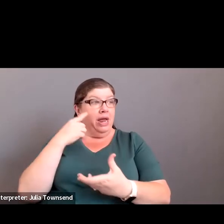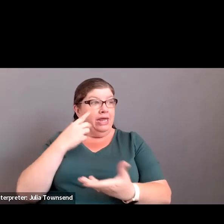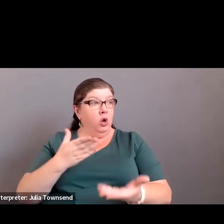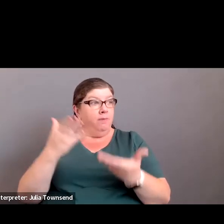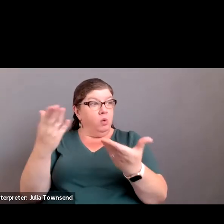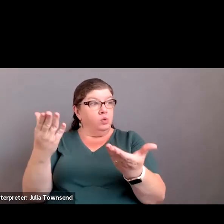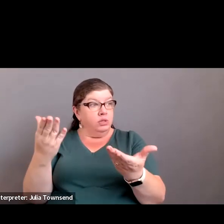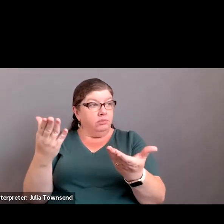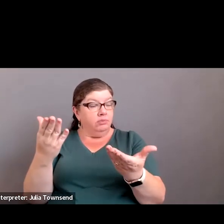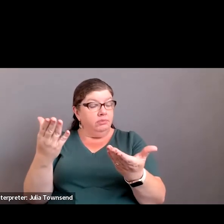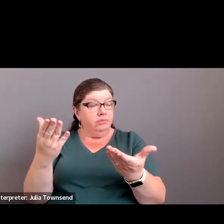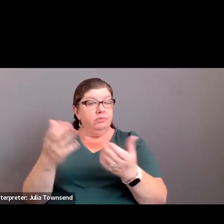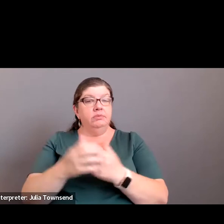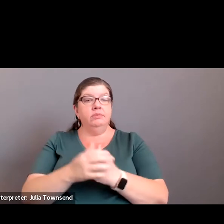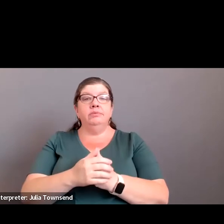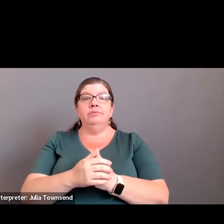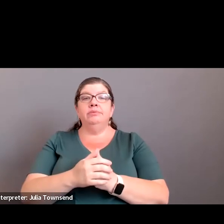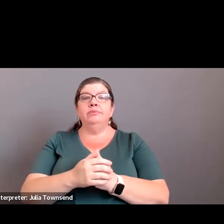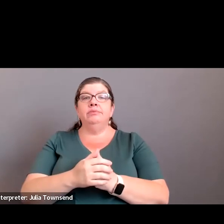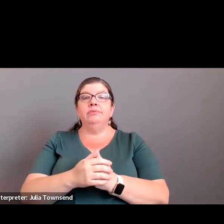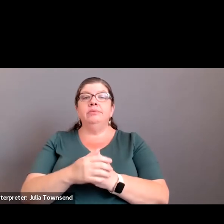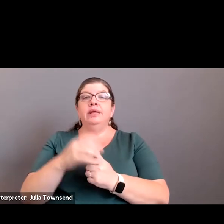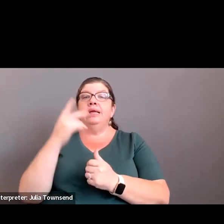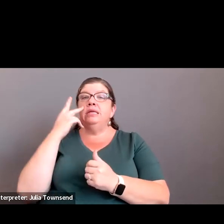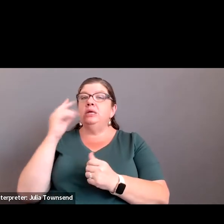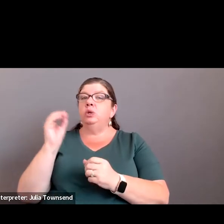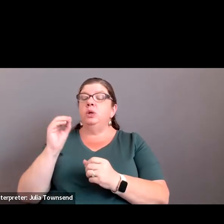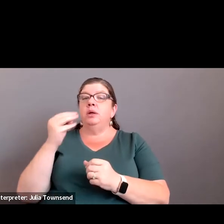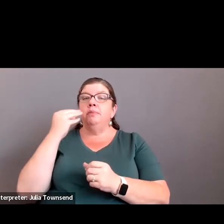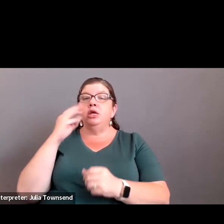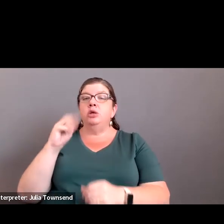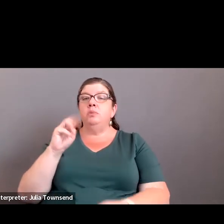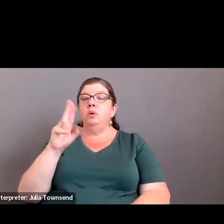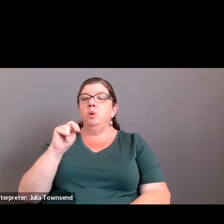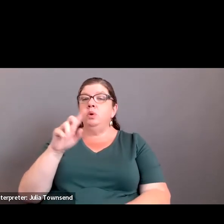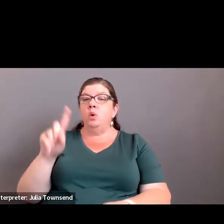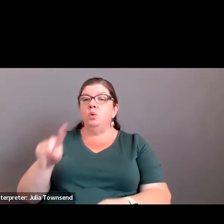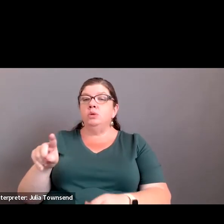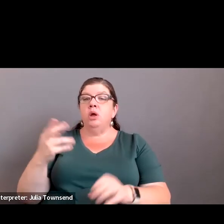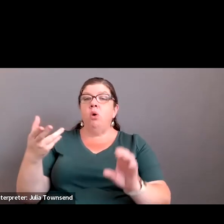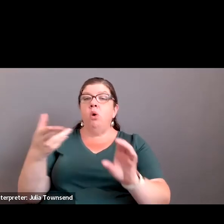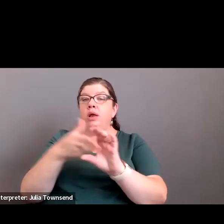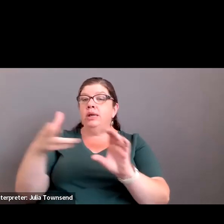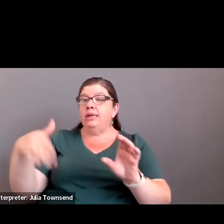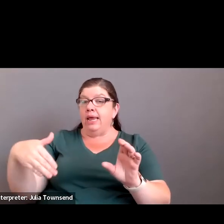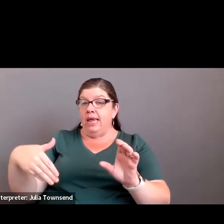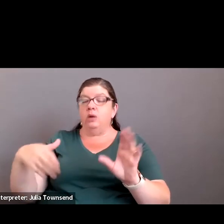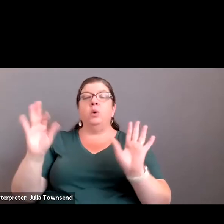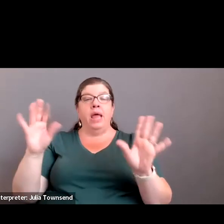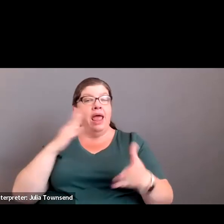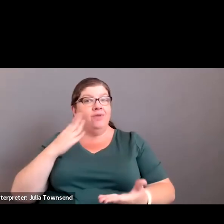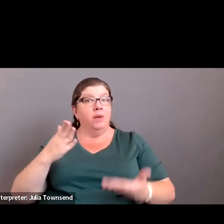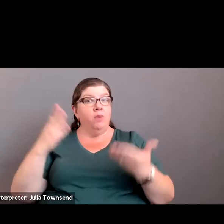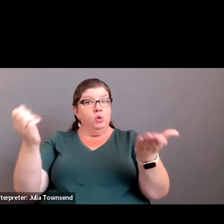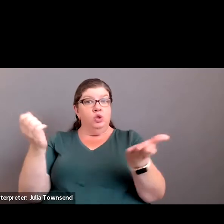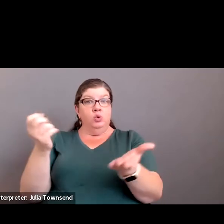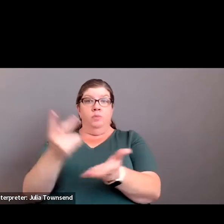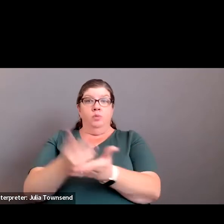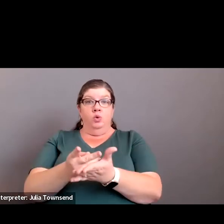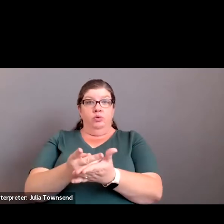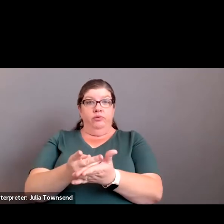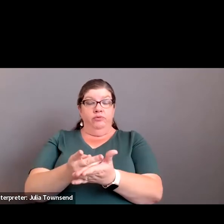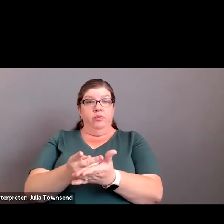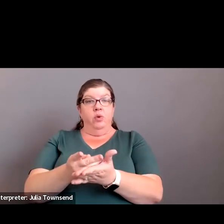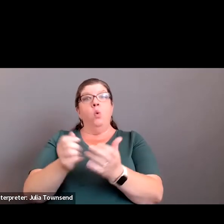motion? I don't see Ms. Minos. Is she on? Not yet. Not yet. Okay. So can I have a motion to approve the –